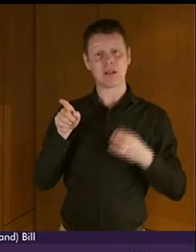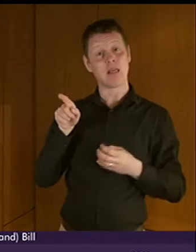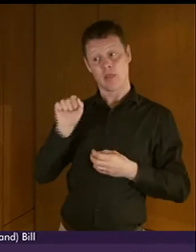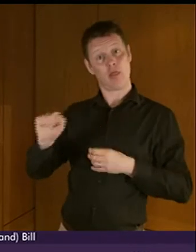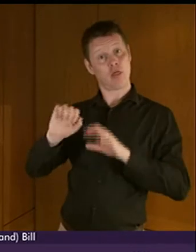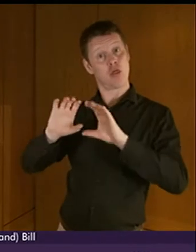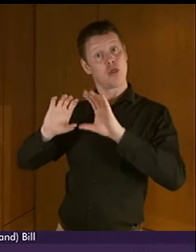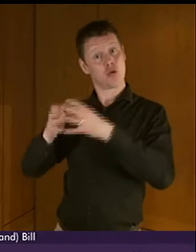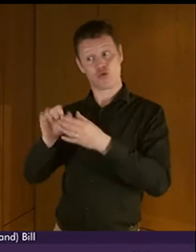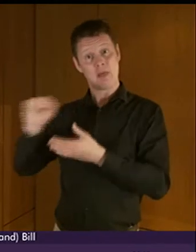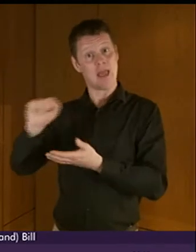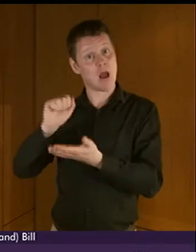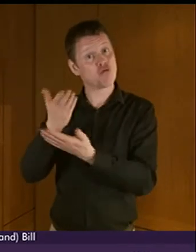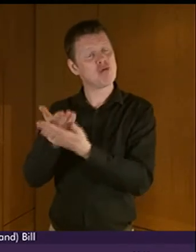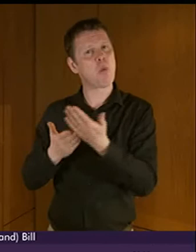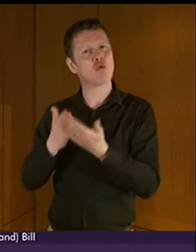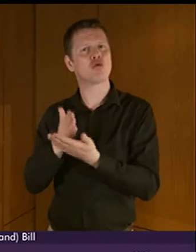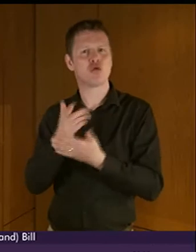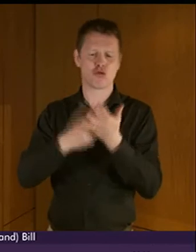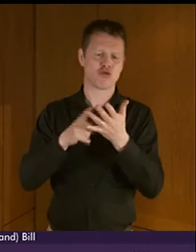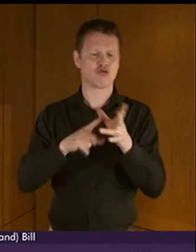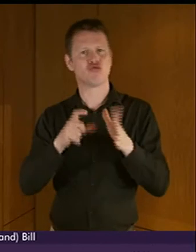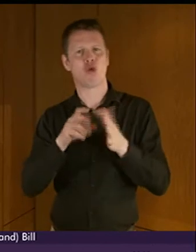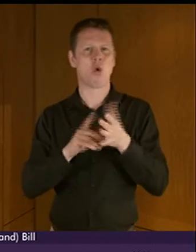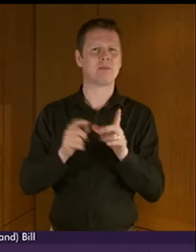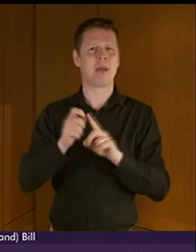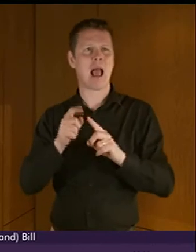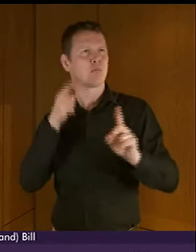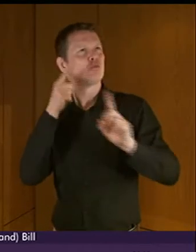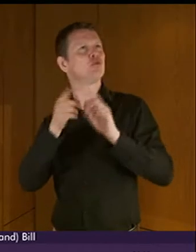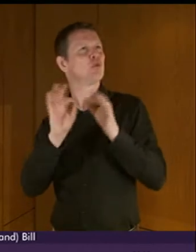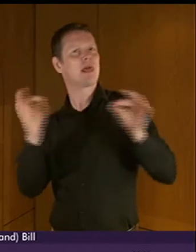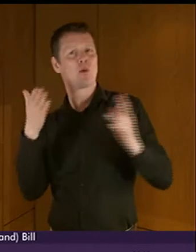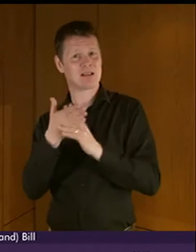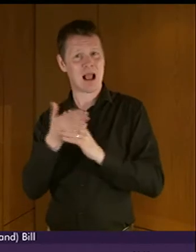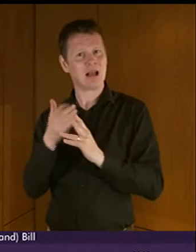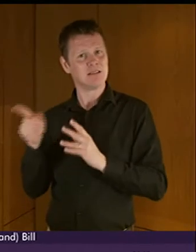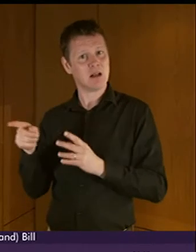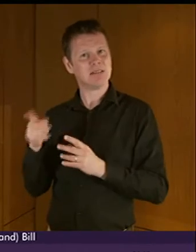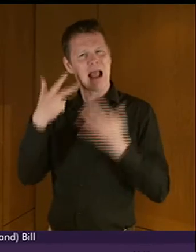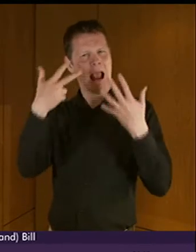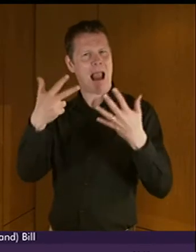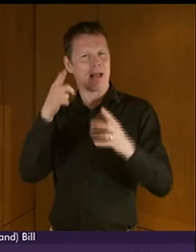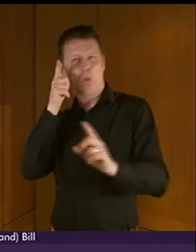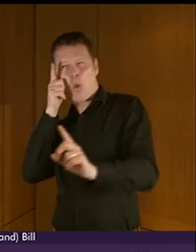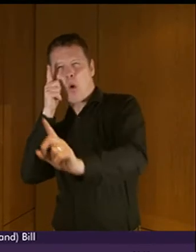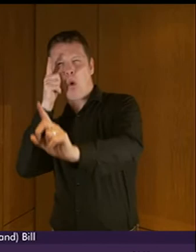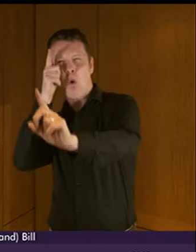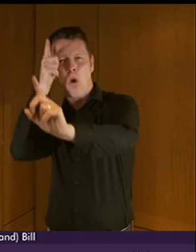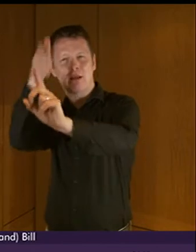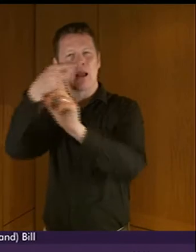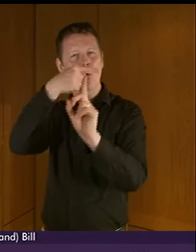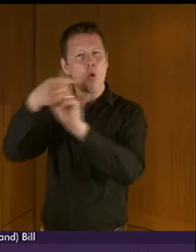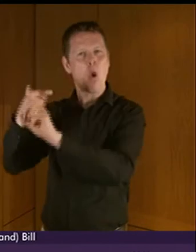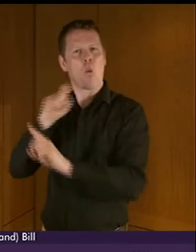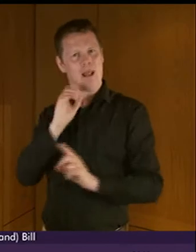report the road map to linguistic access which set out eight long term aims to improve linguistic access